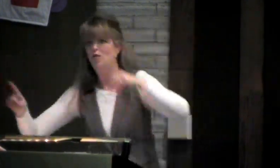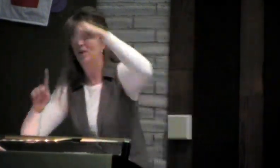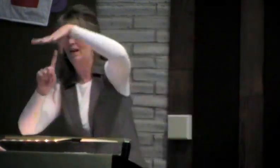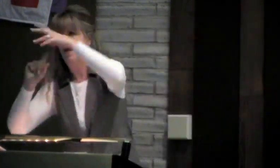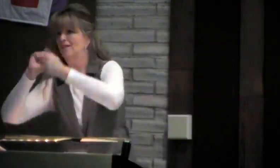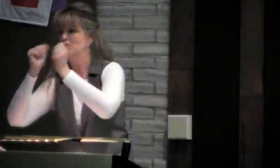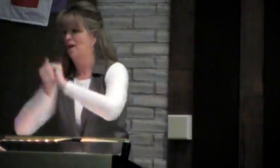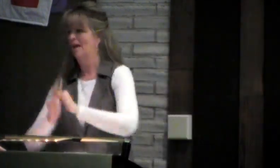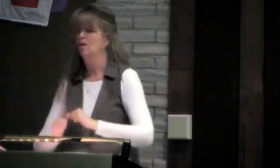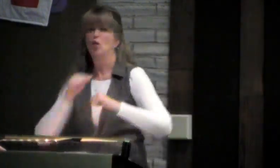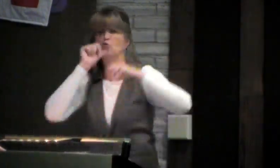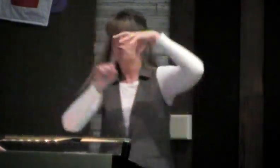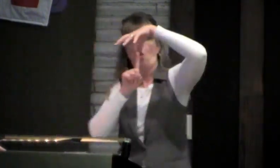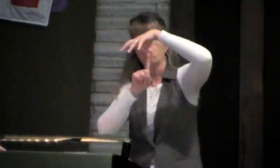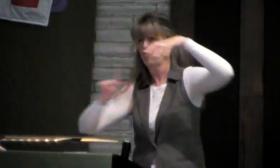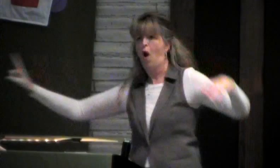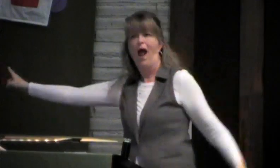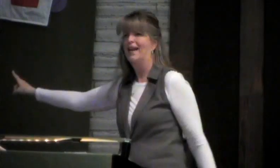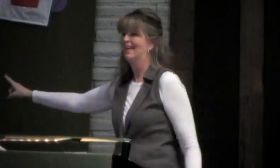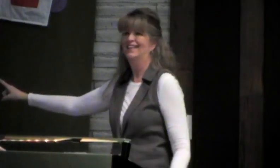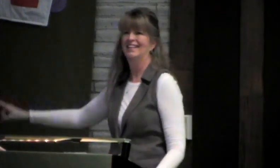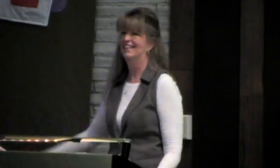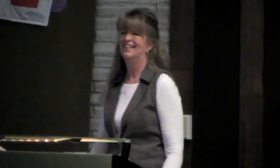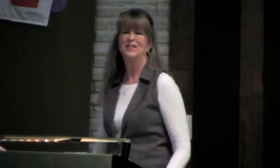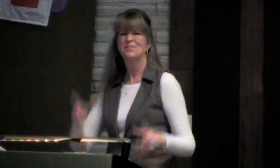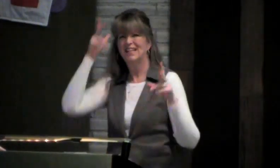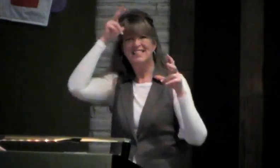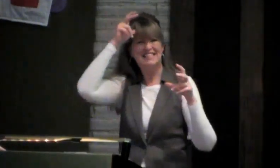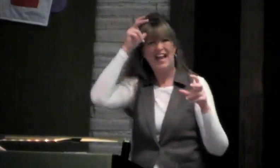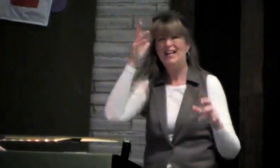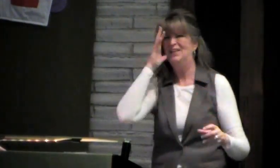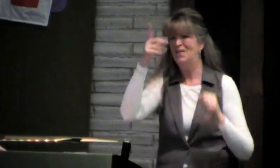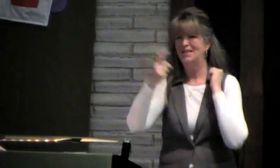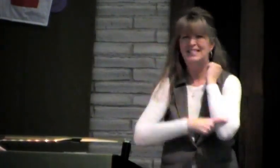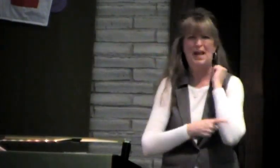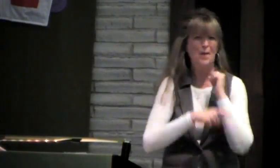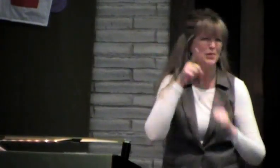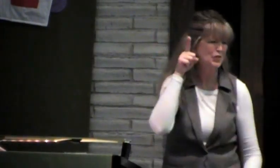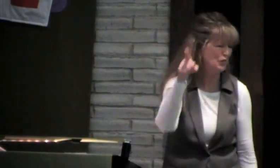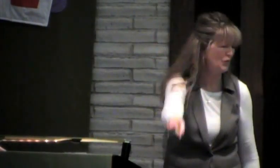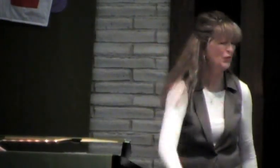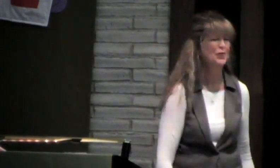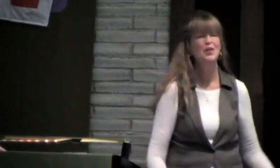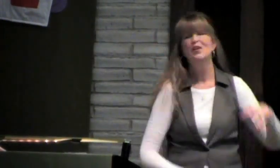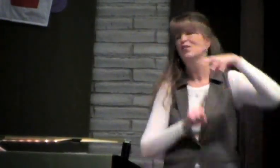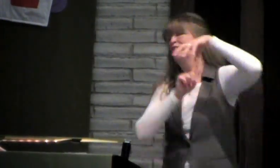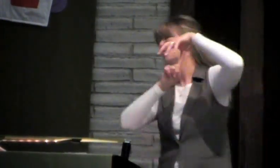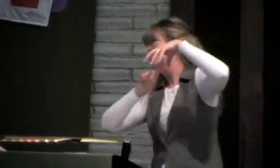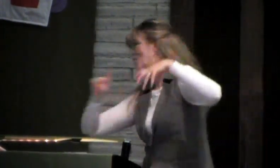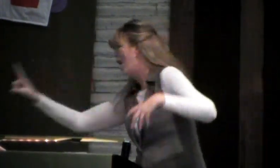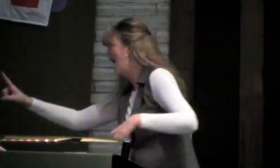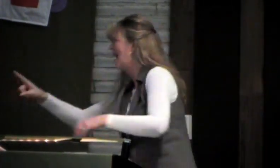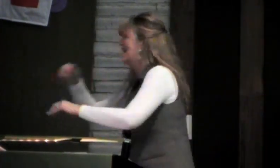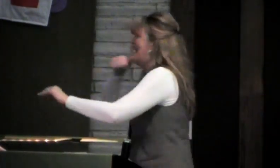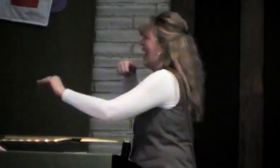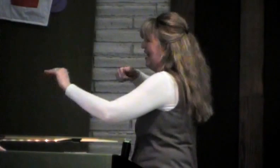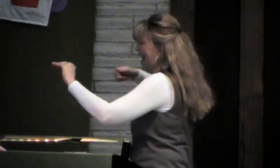light can change you. Don't run from it because Satan will tempt you to run,